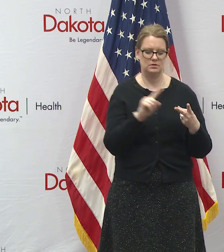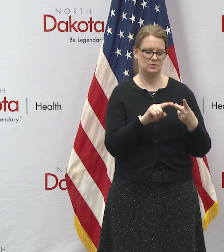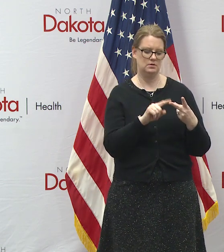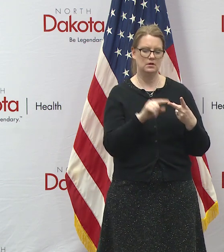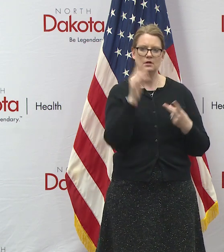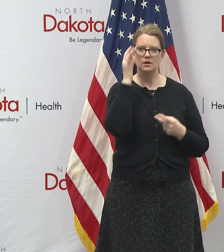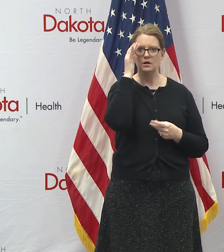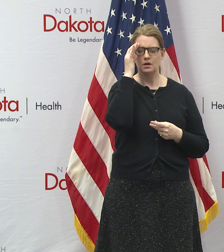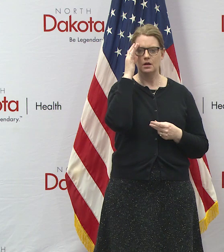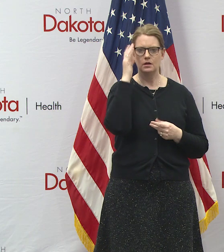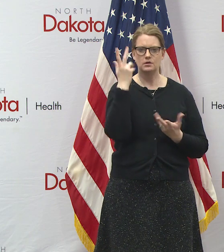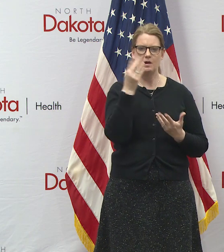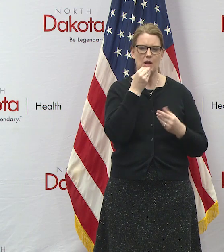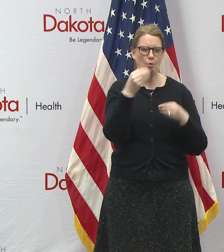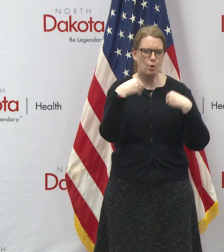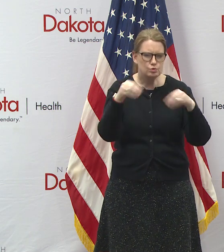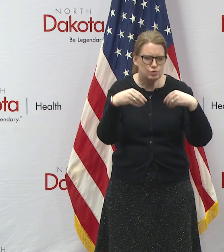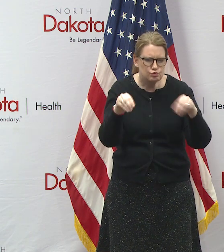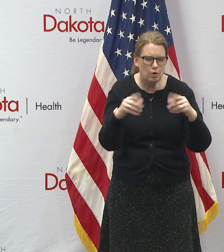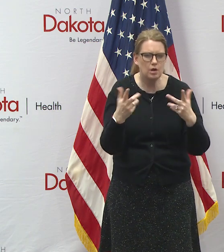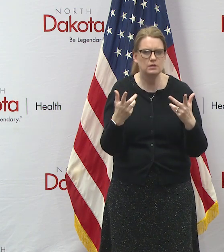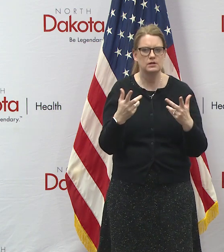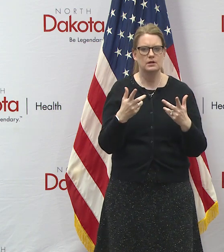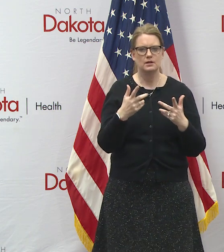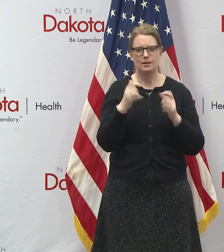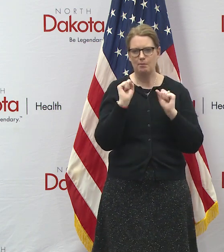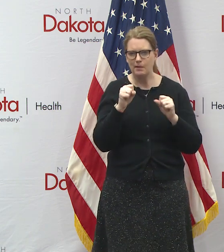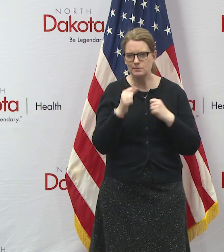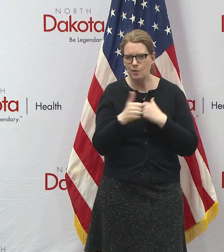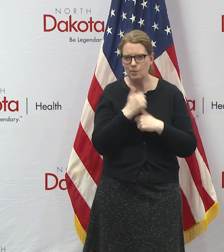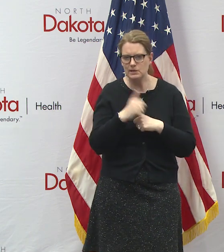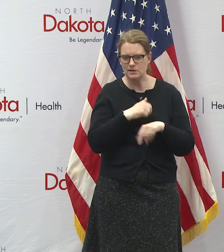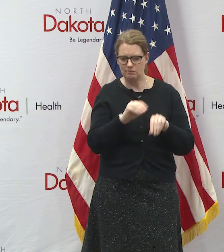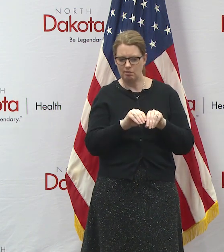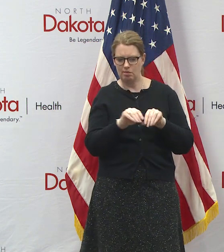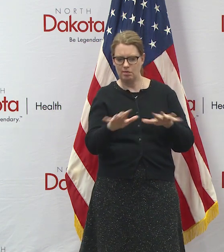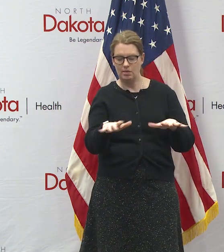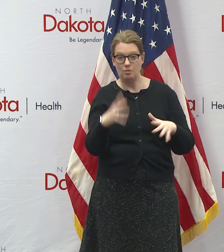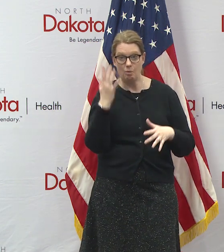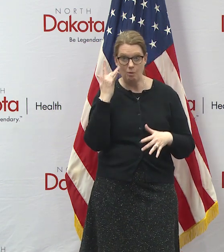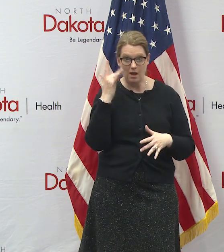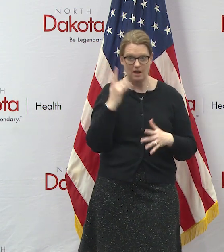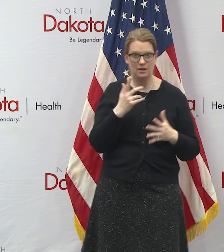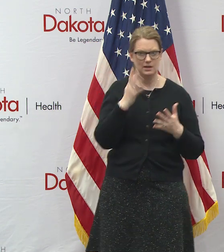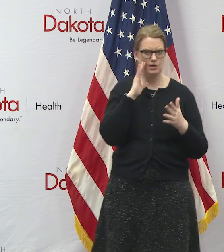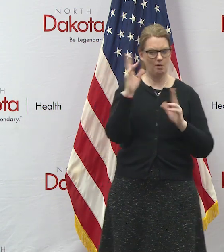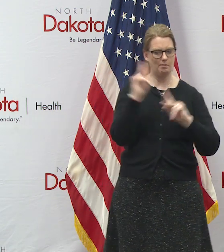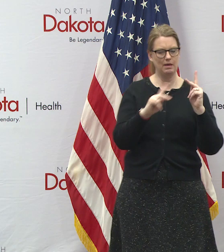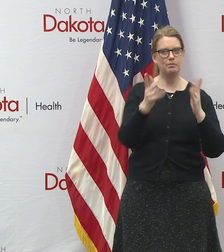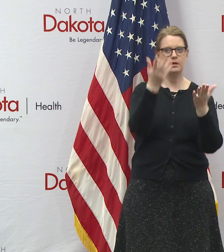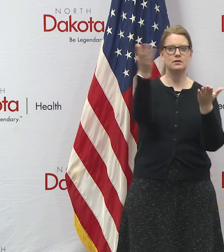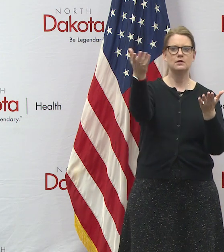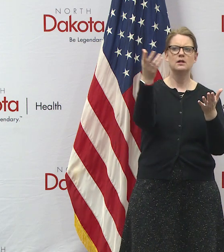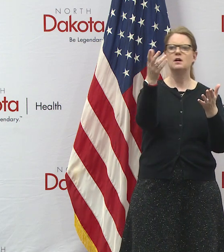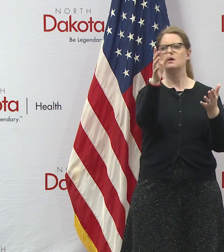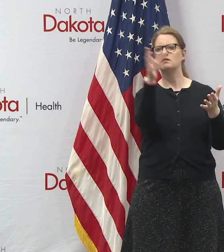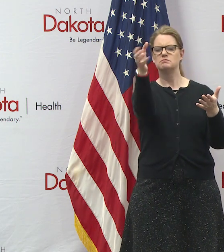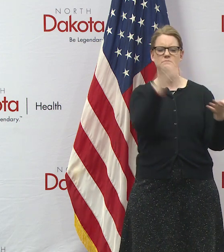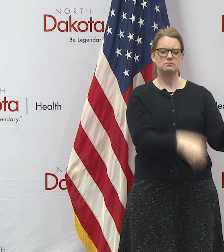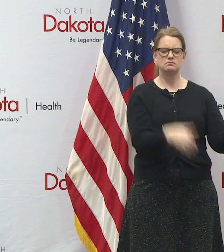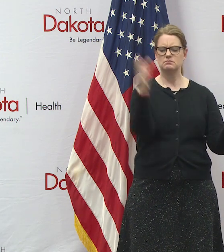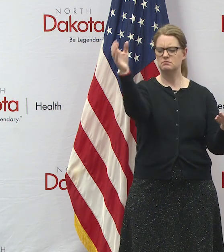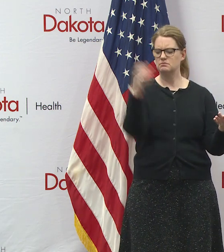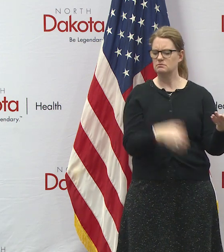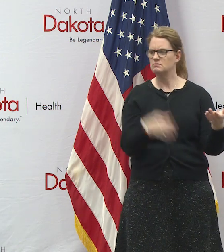personnel at grocery stores and the possible risk of transmission from touching foods or cans or other